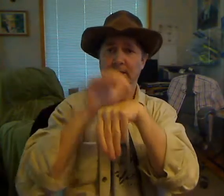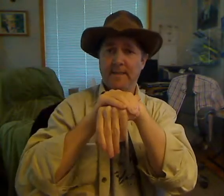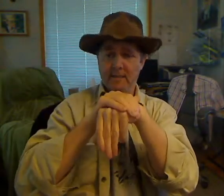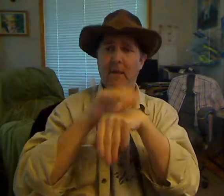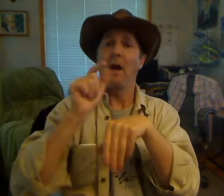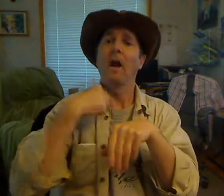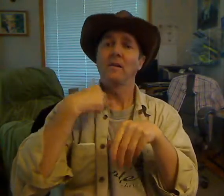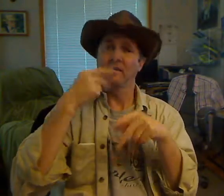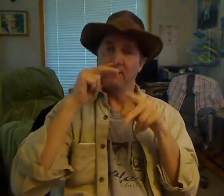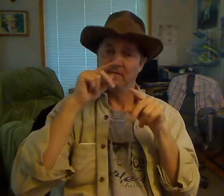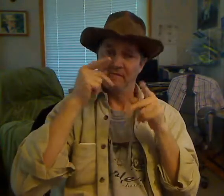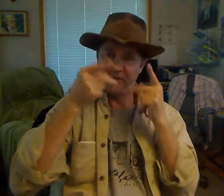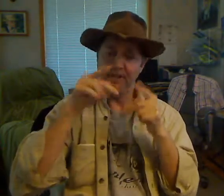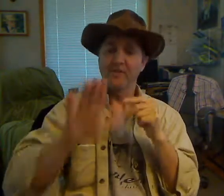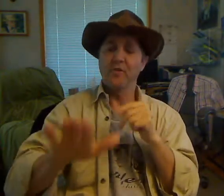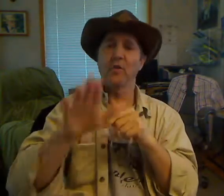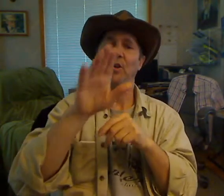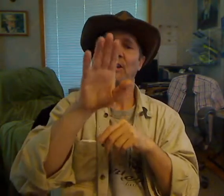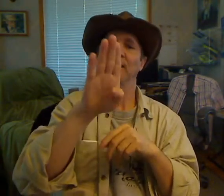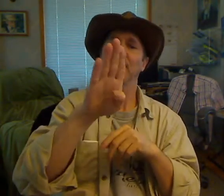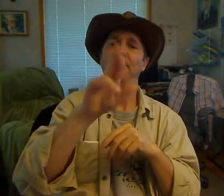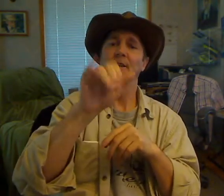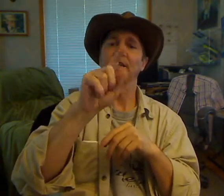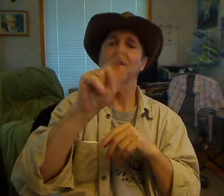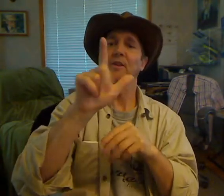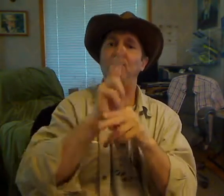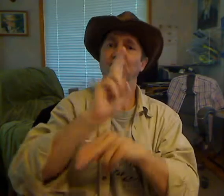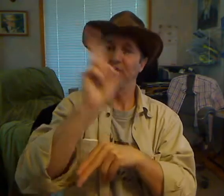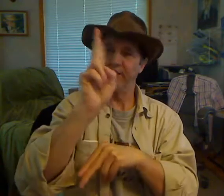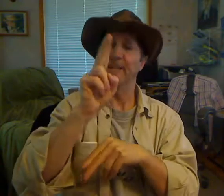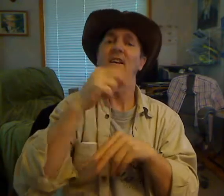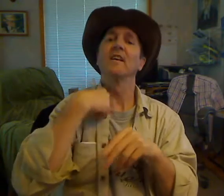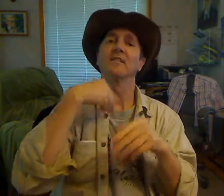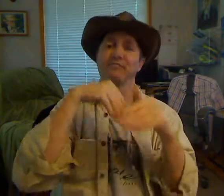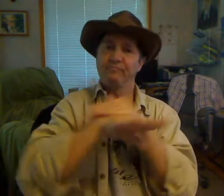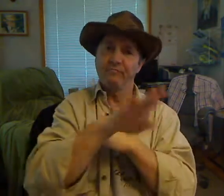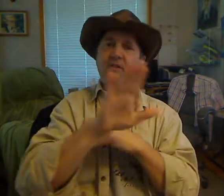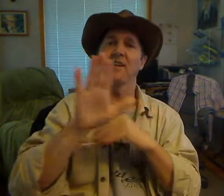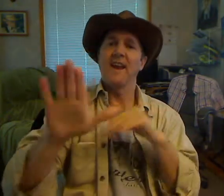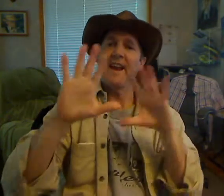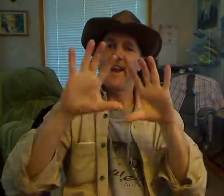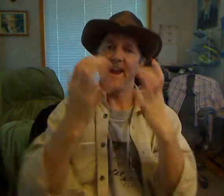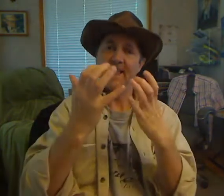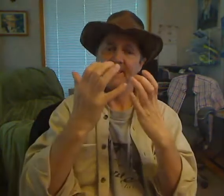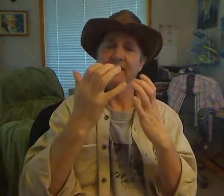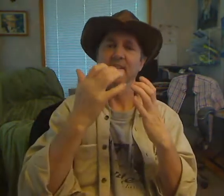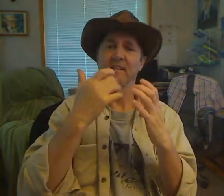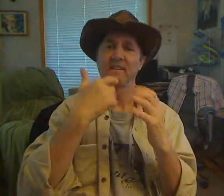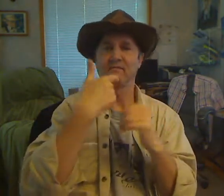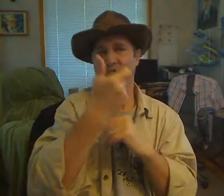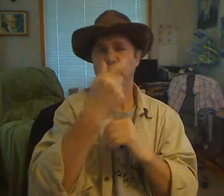Help, right now, is right around the corner for Canadians tired of taking those calls from telemarketers.